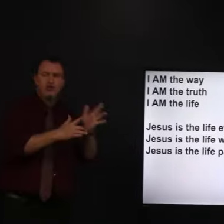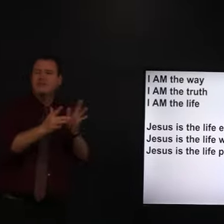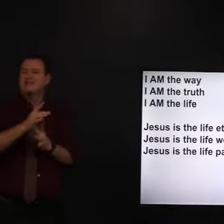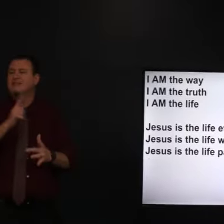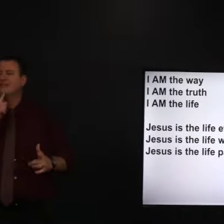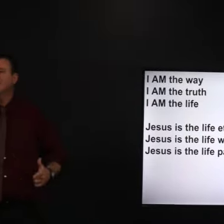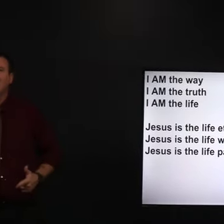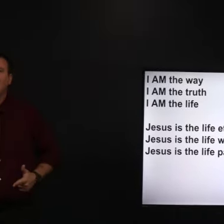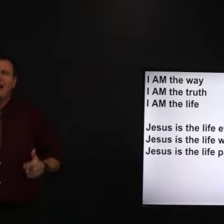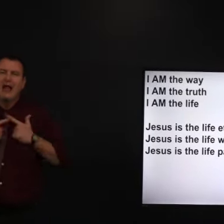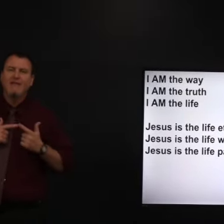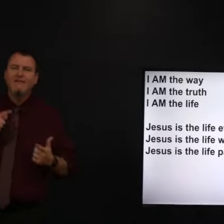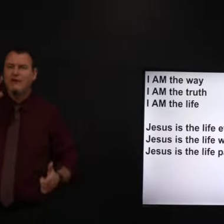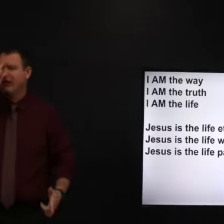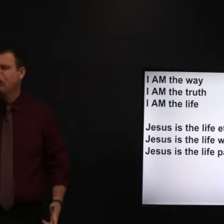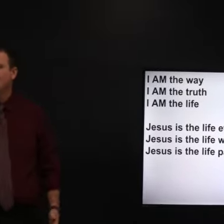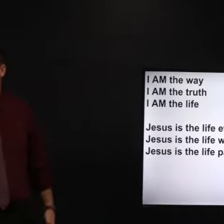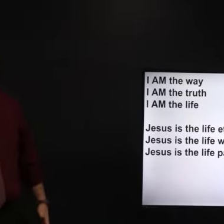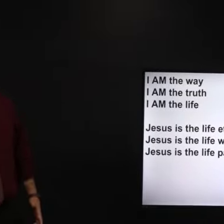Jesus is the life eternal.